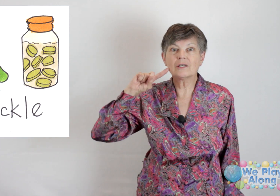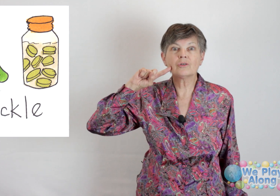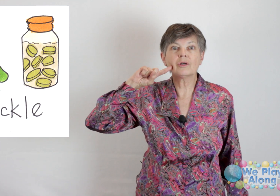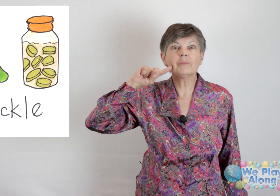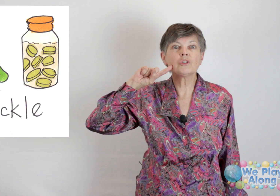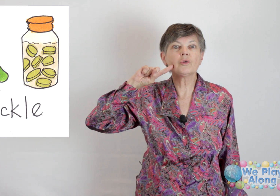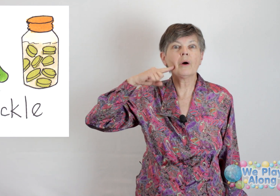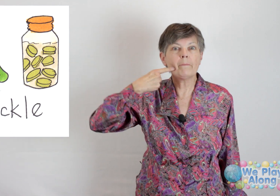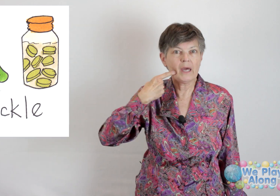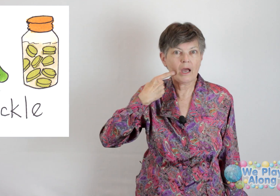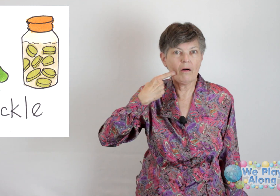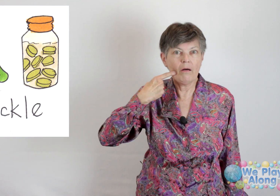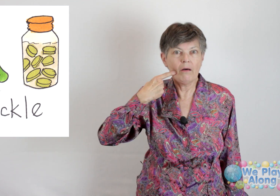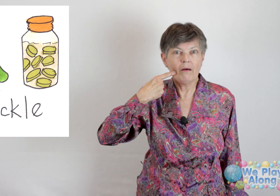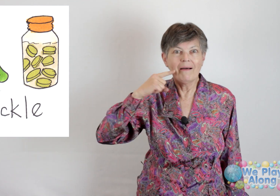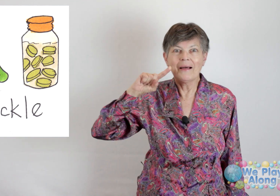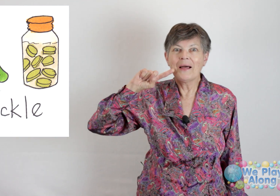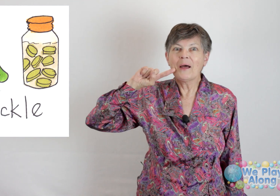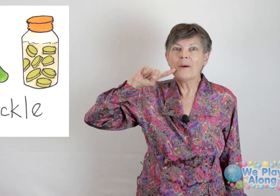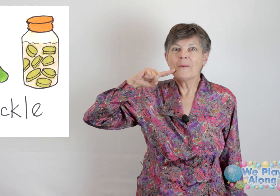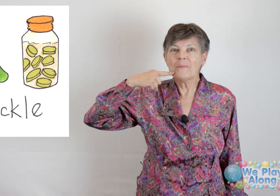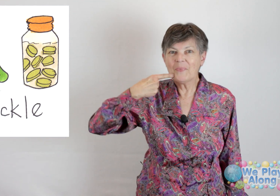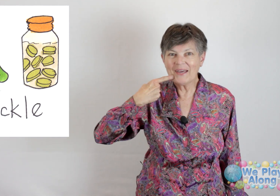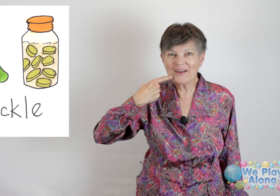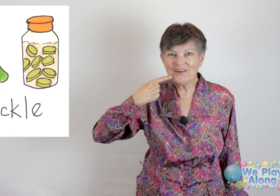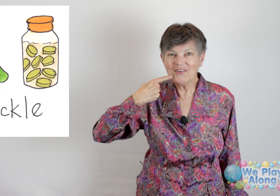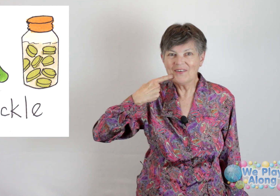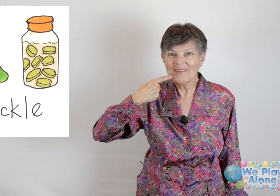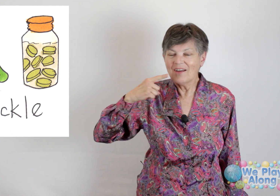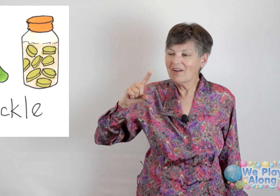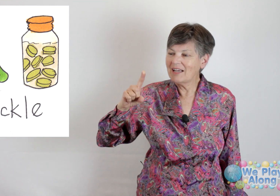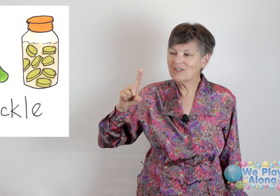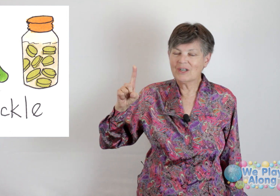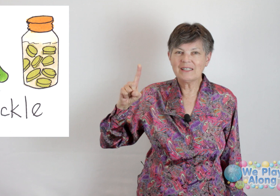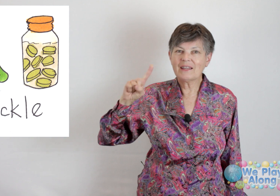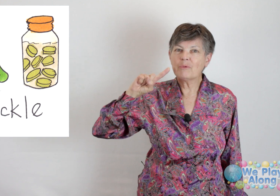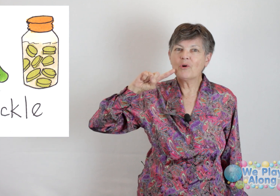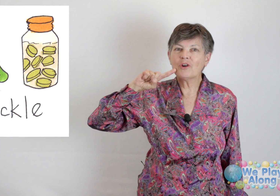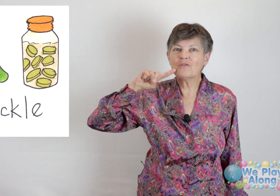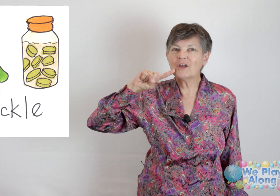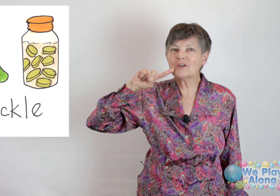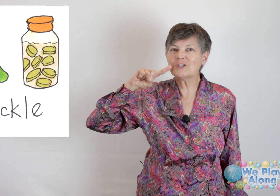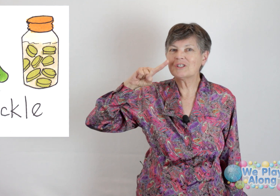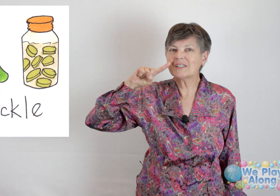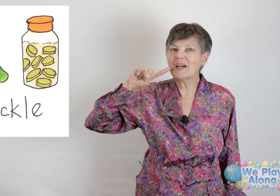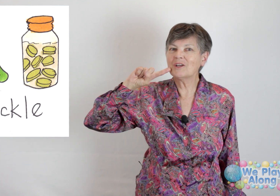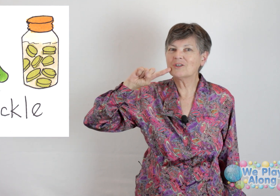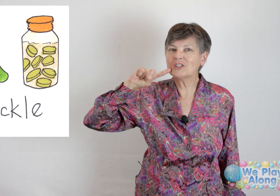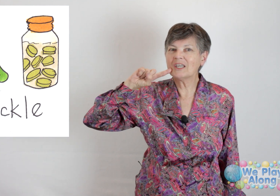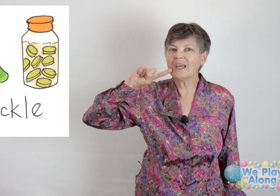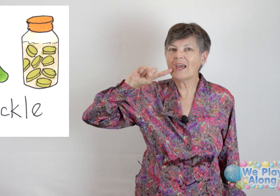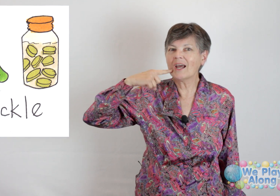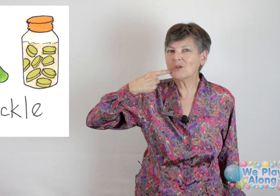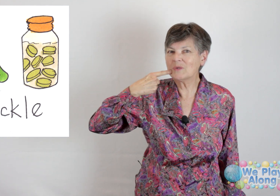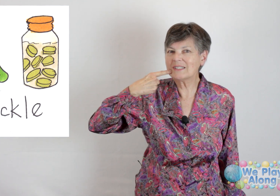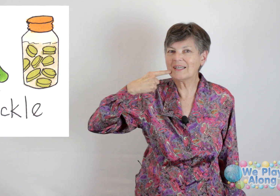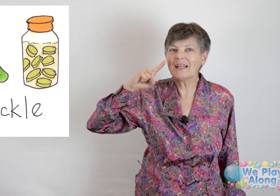and turn them into a pickle. Pickle. Okay, so you're going to take that pointer finger to the side of your cheek and twist it.